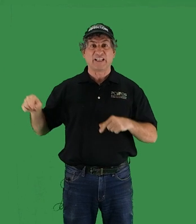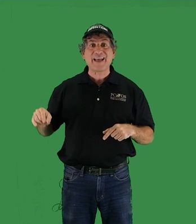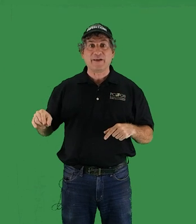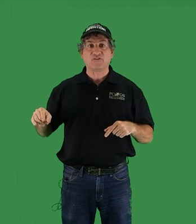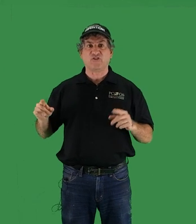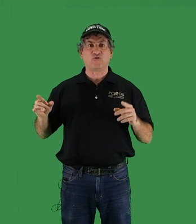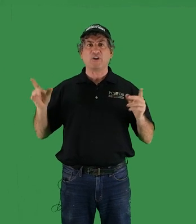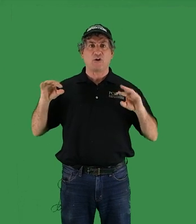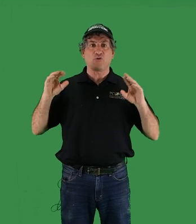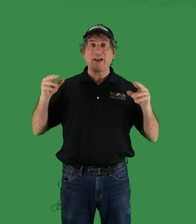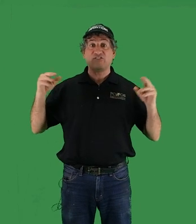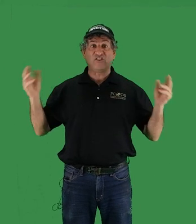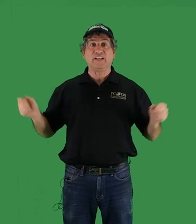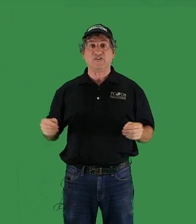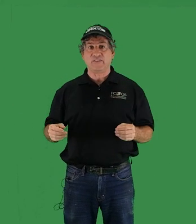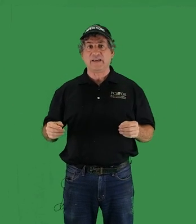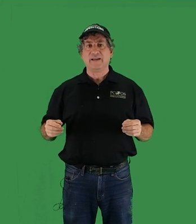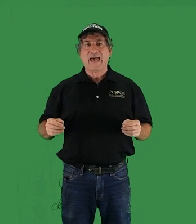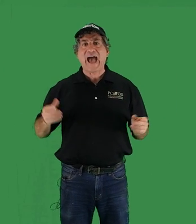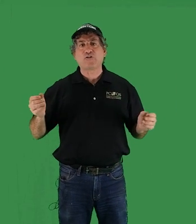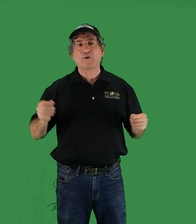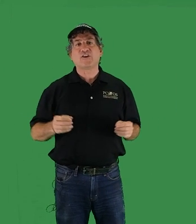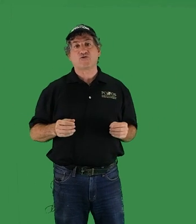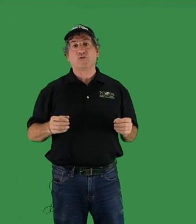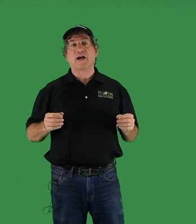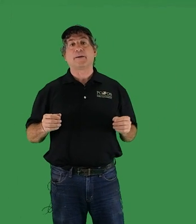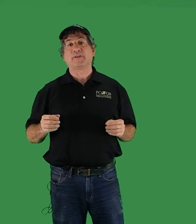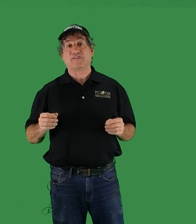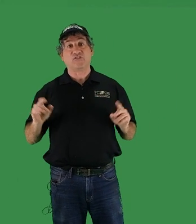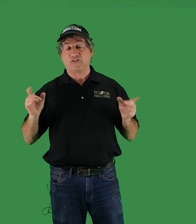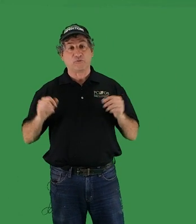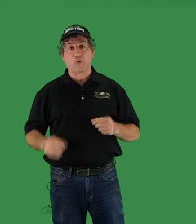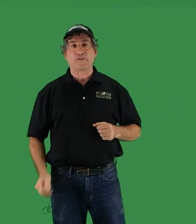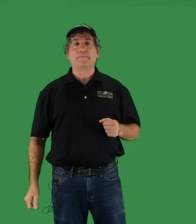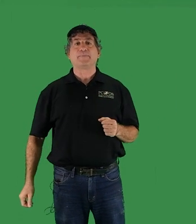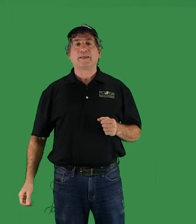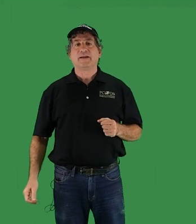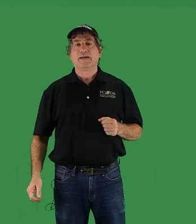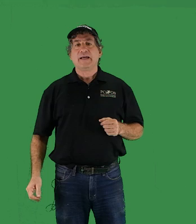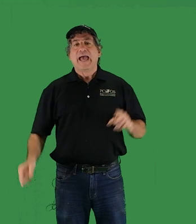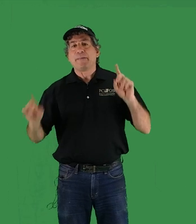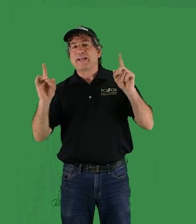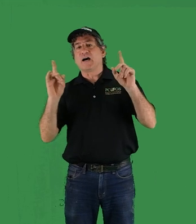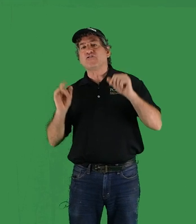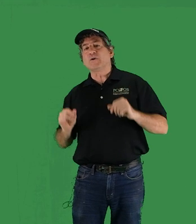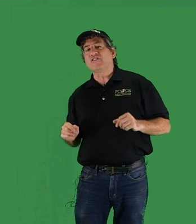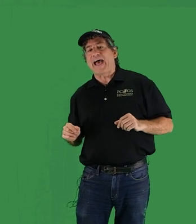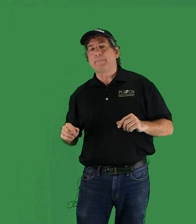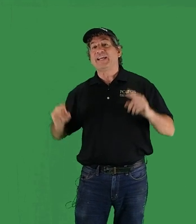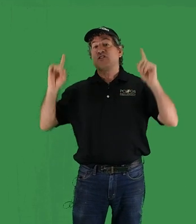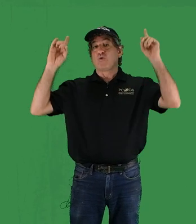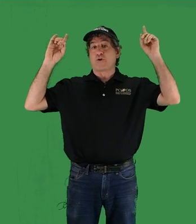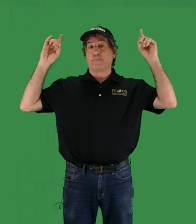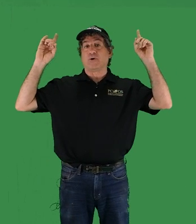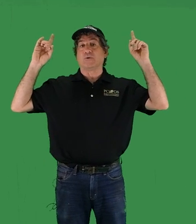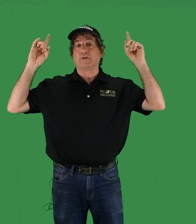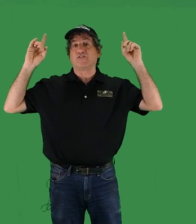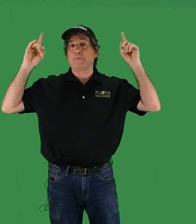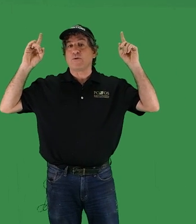climate to suit our gray cities and the agro-industrial complexes that support them. And because what is happening in the North Pole is being